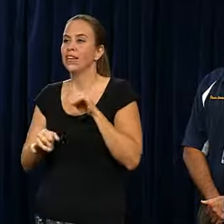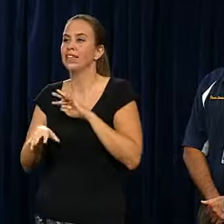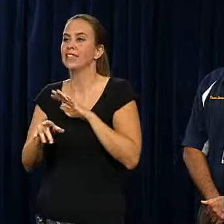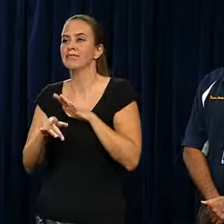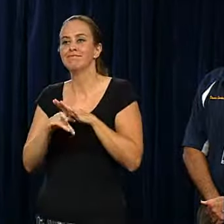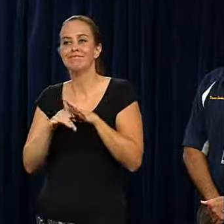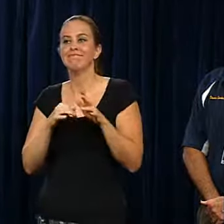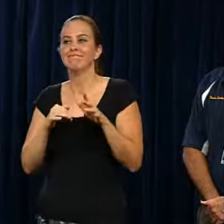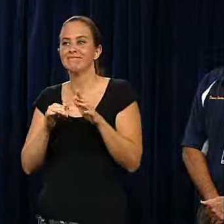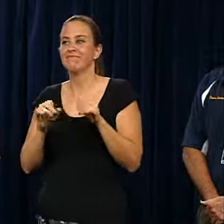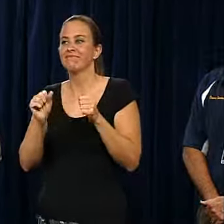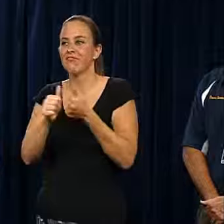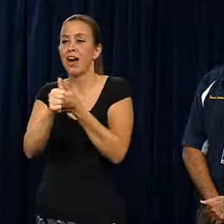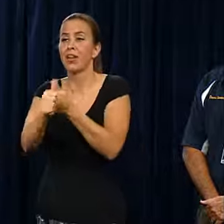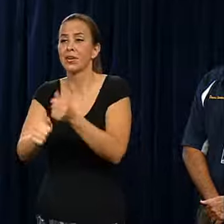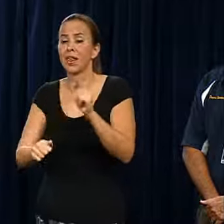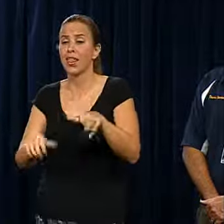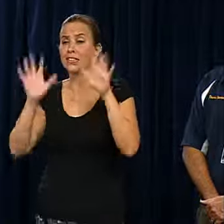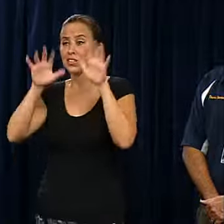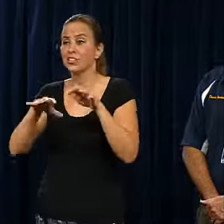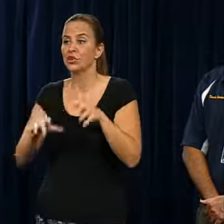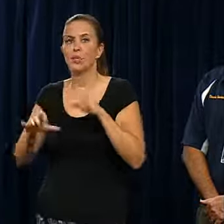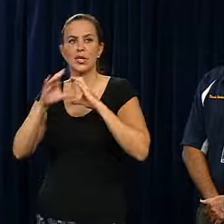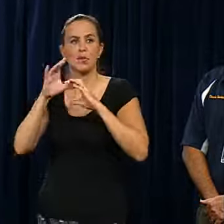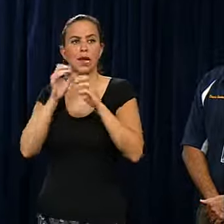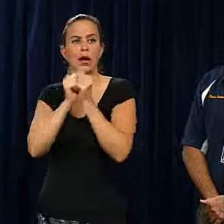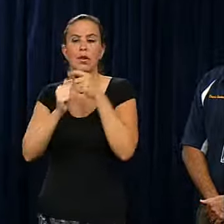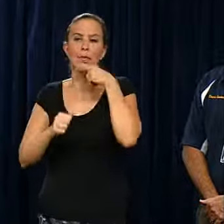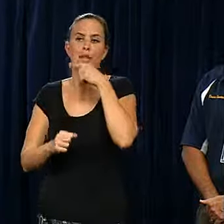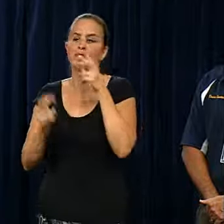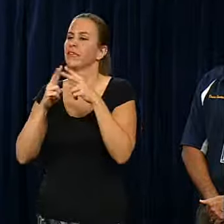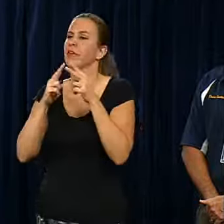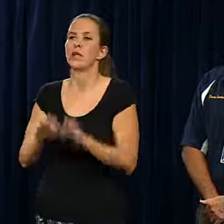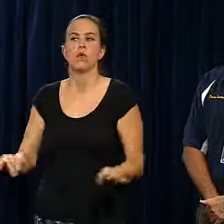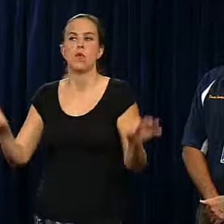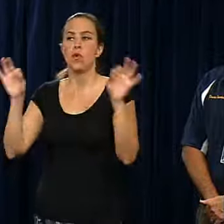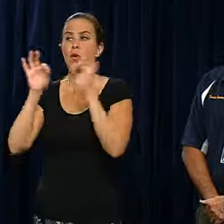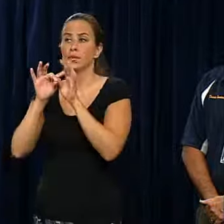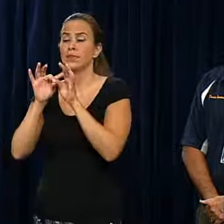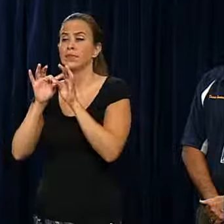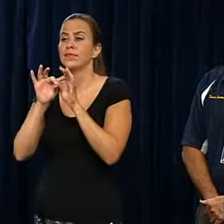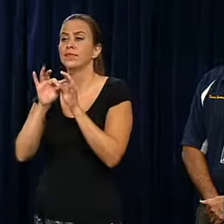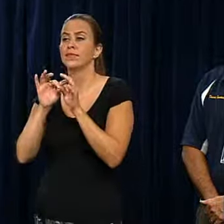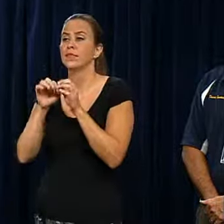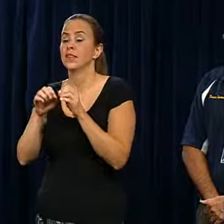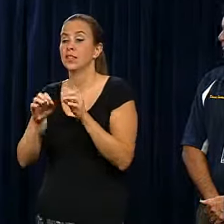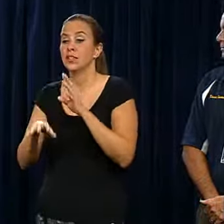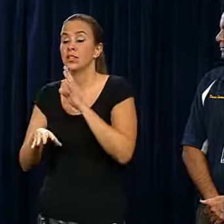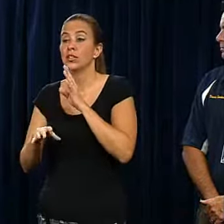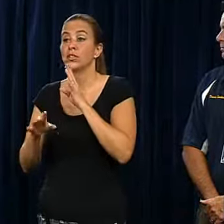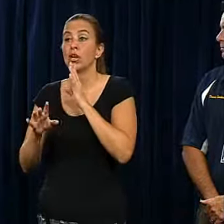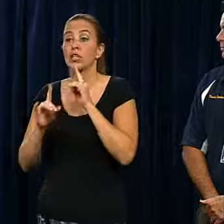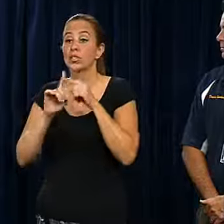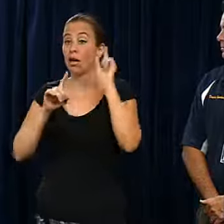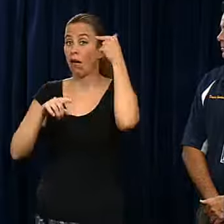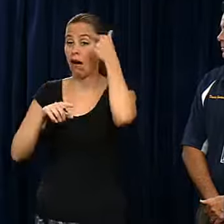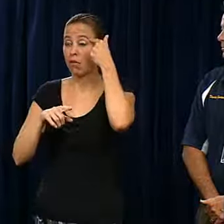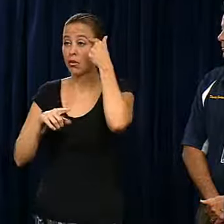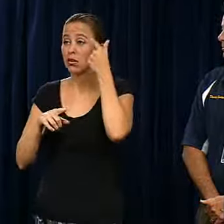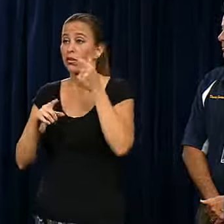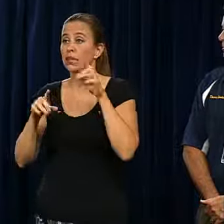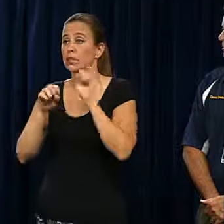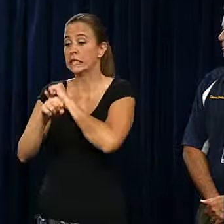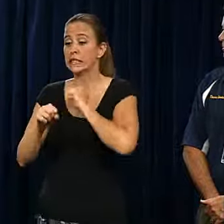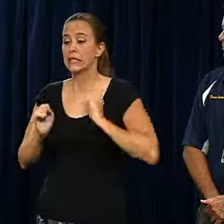tropical storm and communicating with the public was very, very important. Working, talking to Governor Rick Scott and